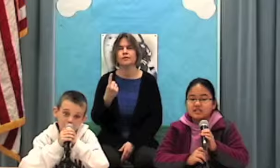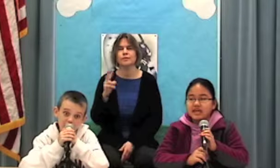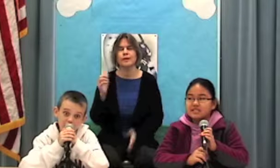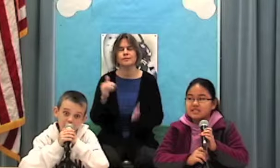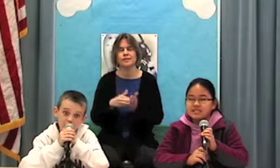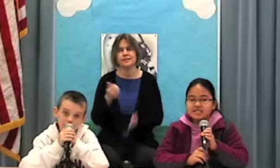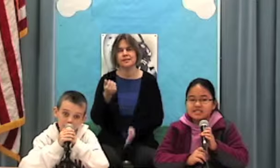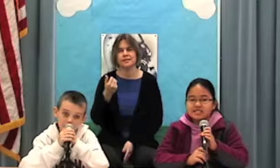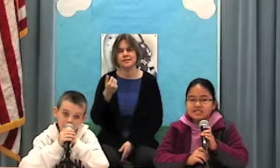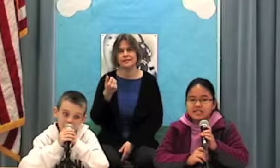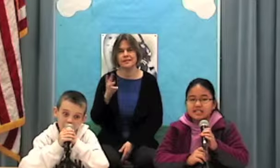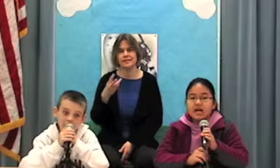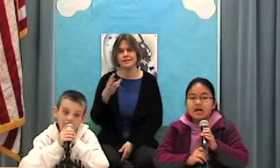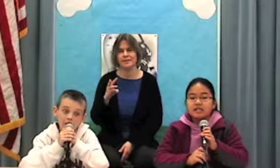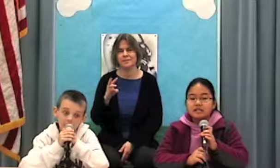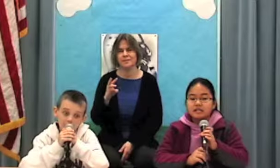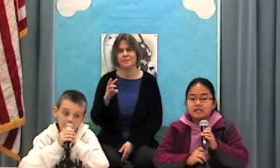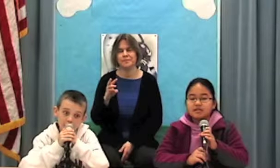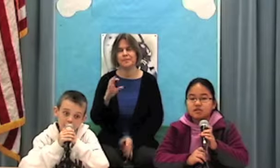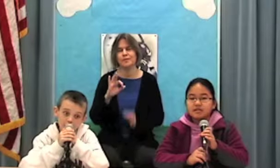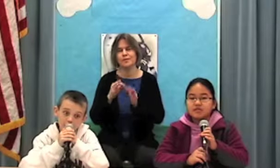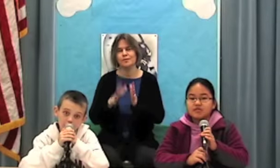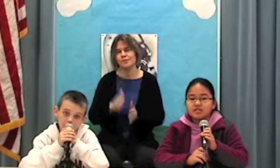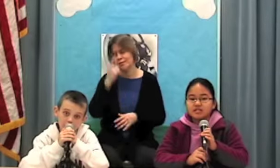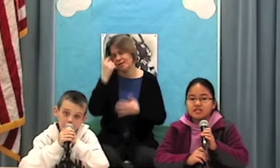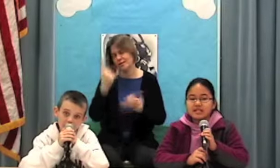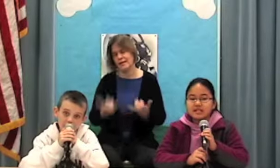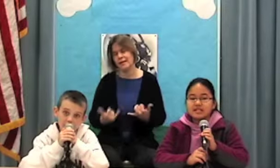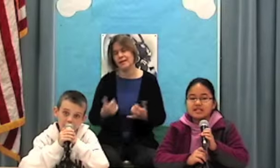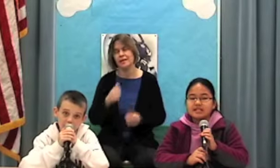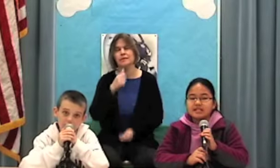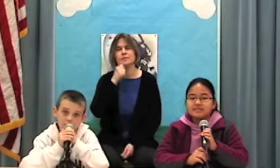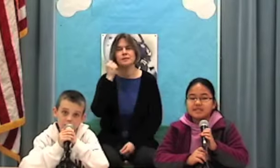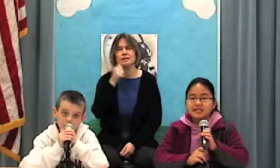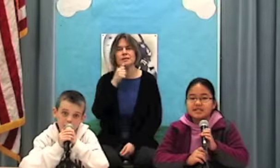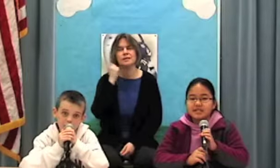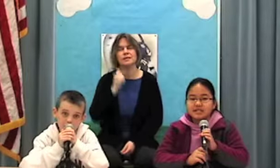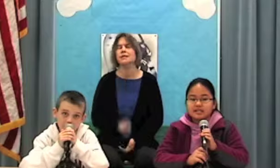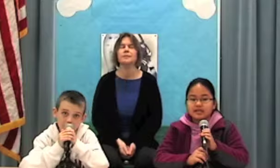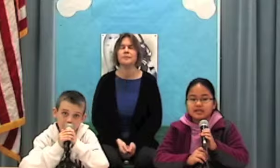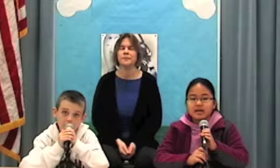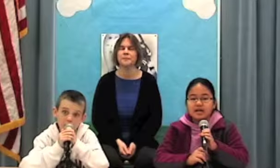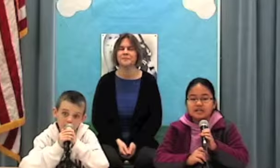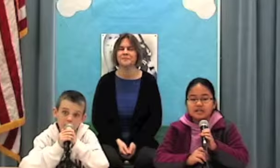2016. The interpreter for today is Ms.